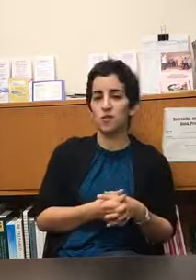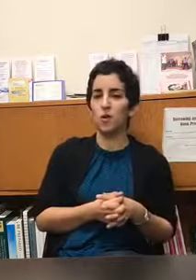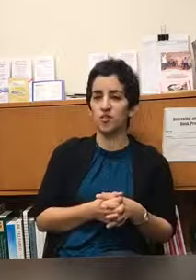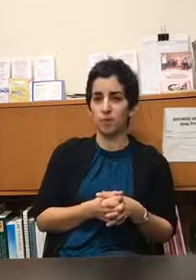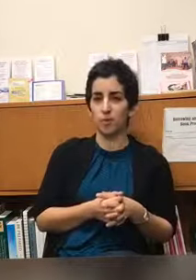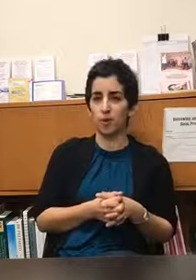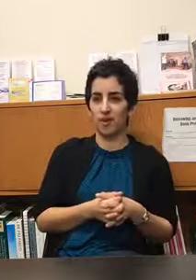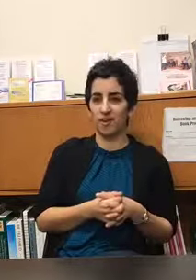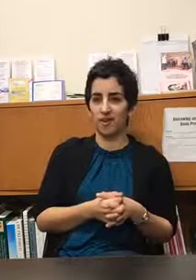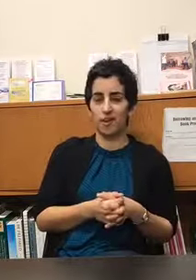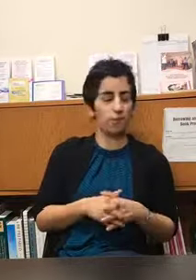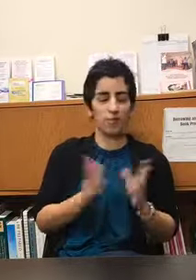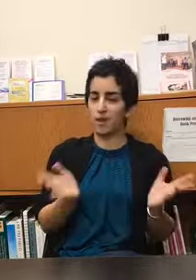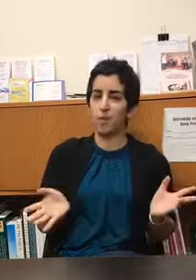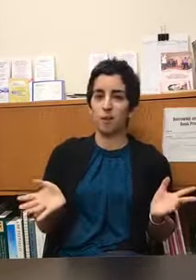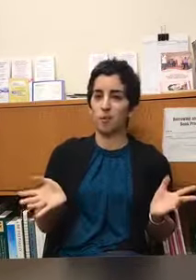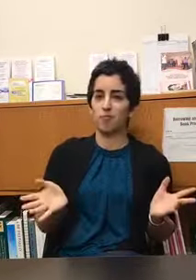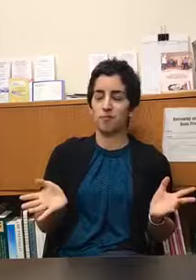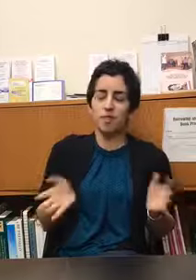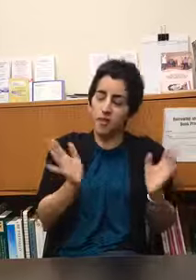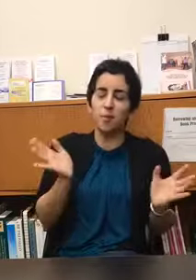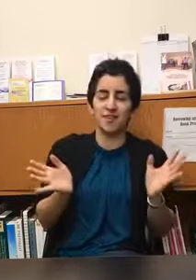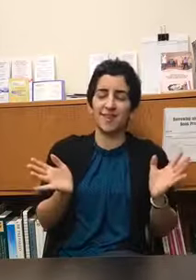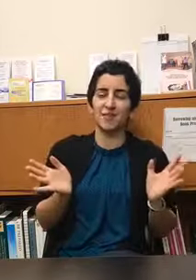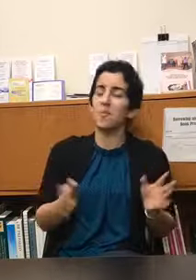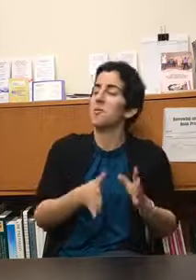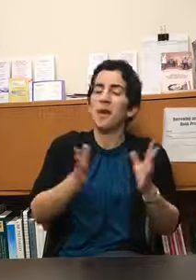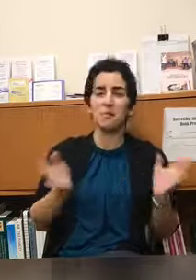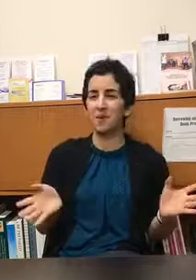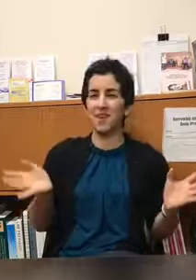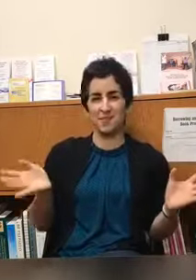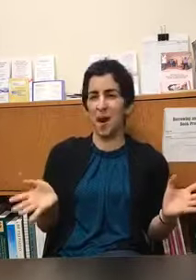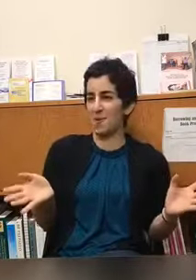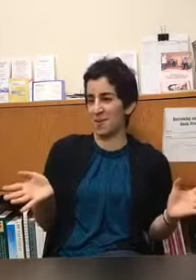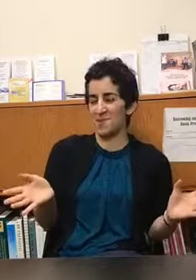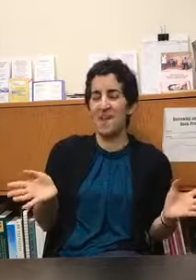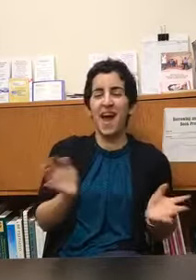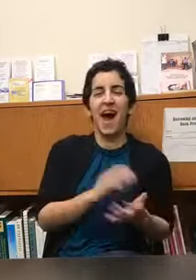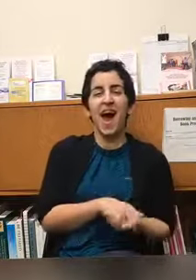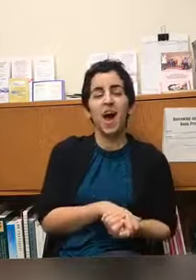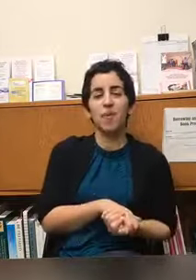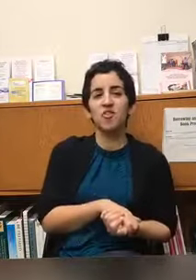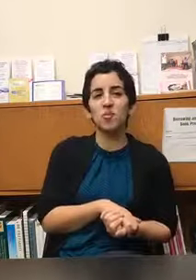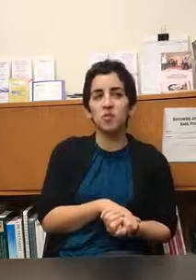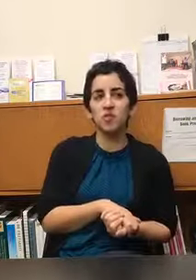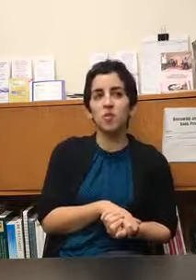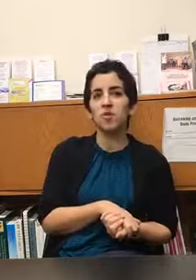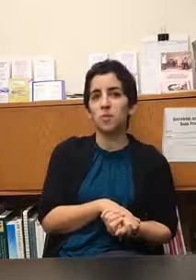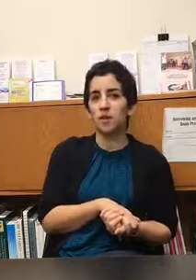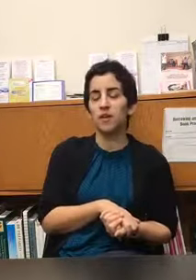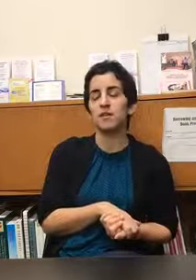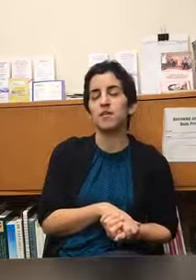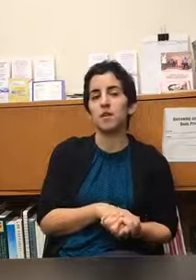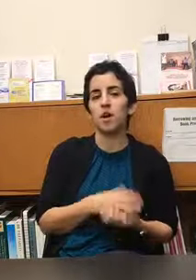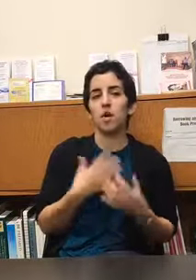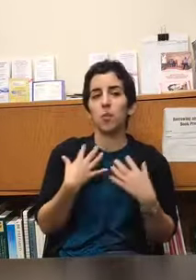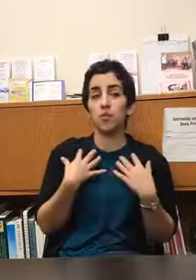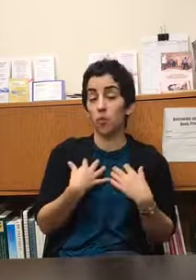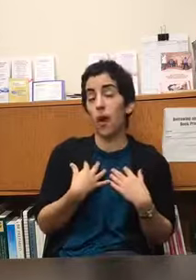200 people without a problem a little bit of stage fright but without really a problem um and so music was a place was a way